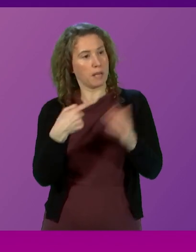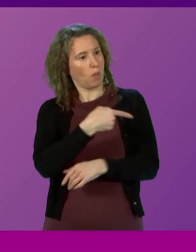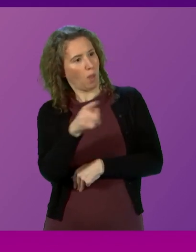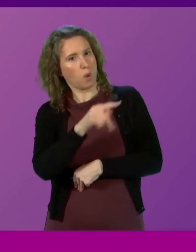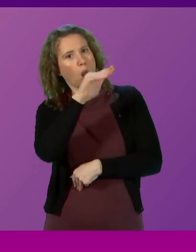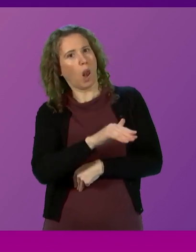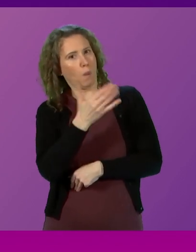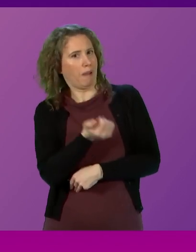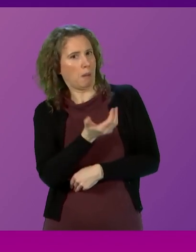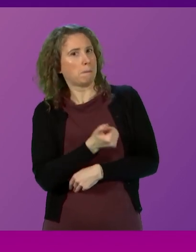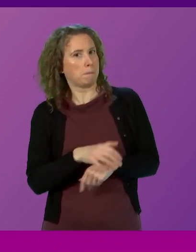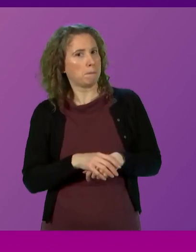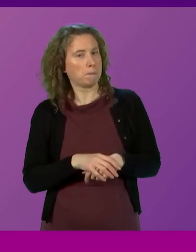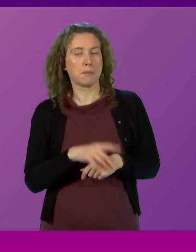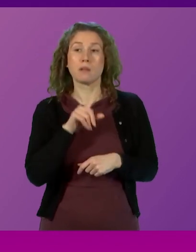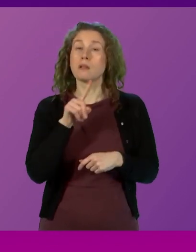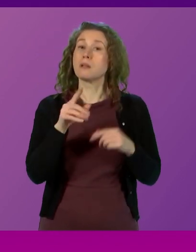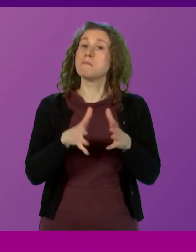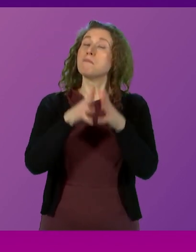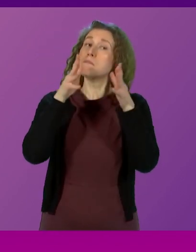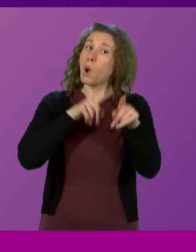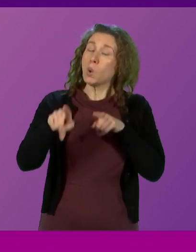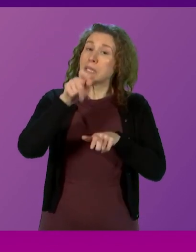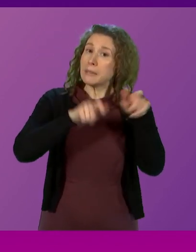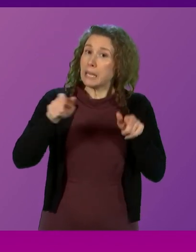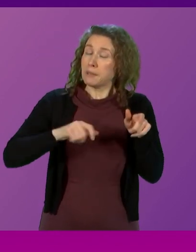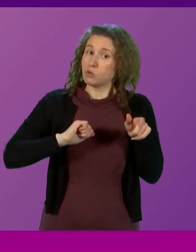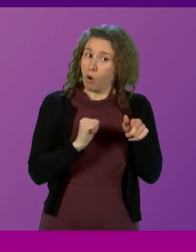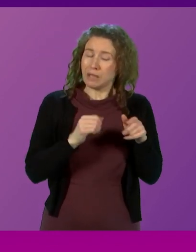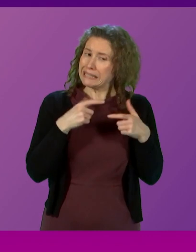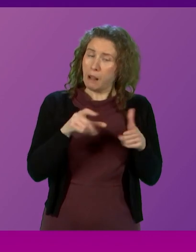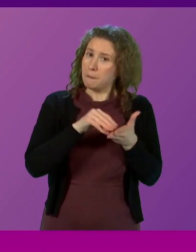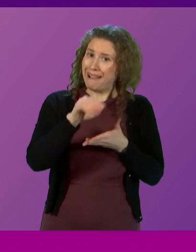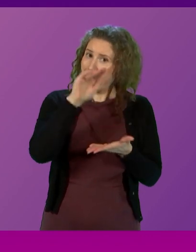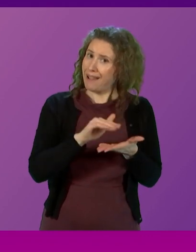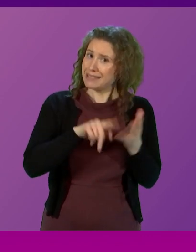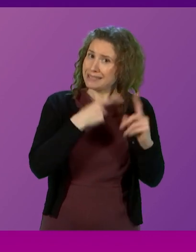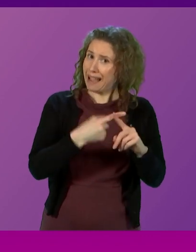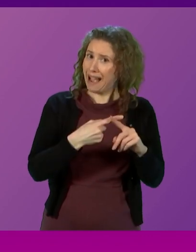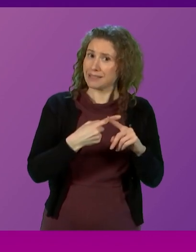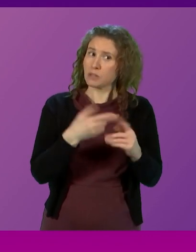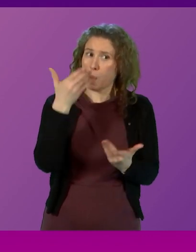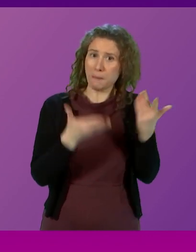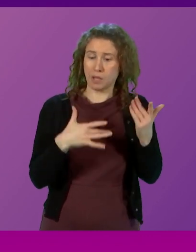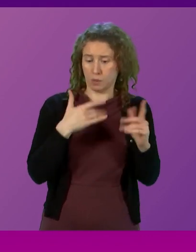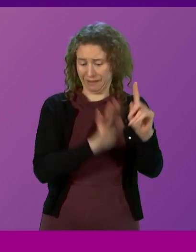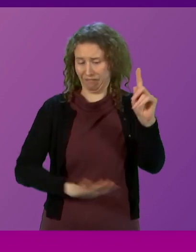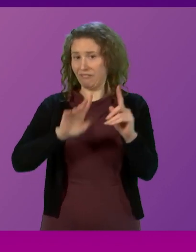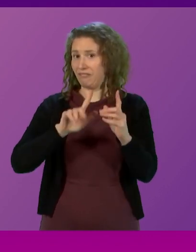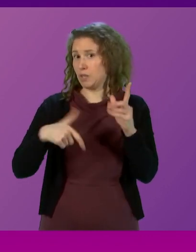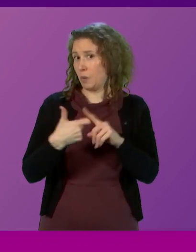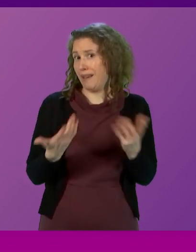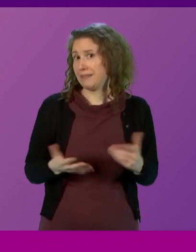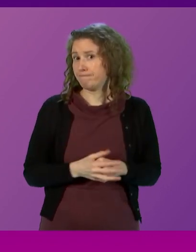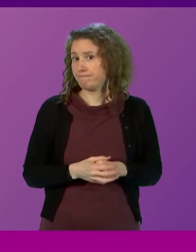lower incomes, but with the majority of people in Scotland still paying less in taxation than if they lived in the rest of the United